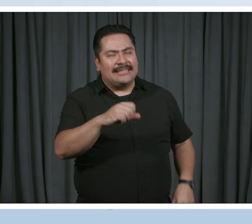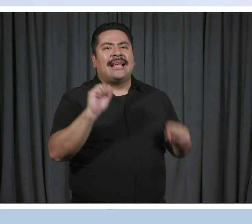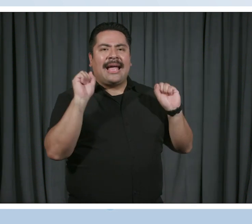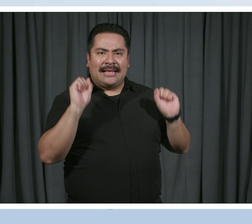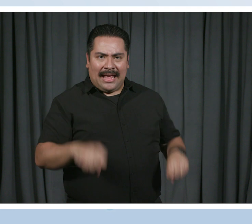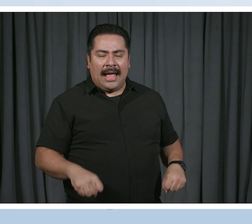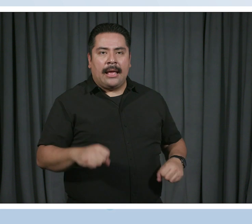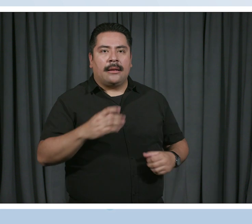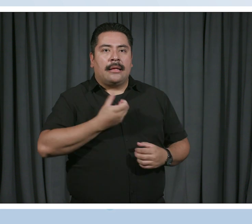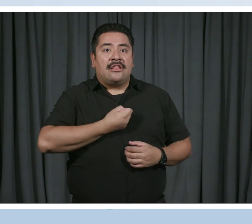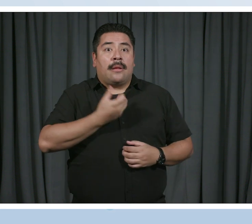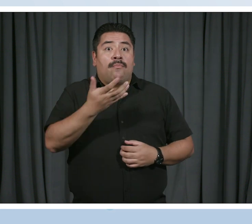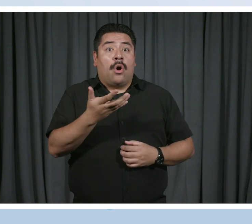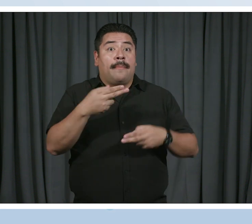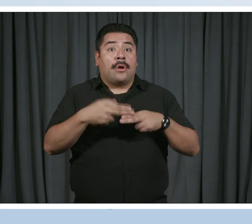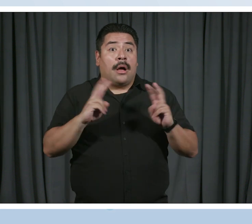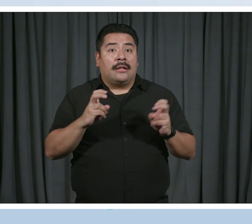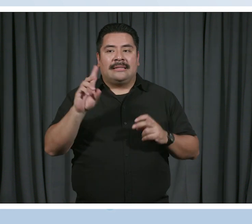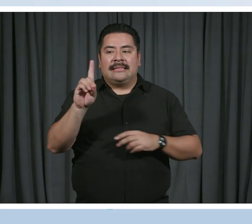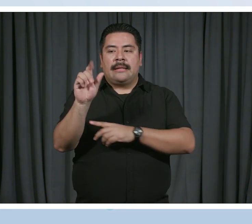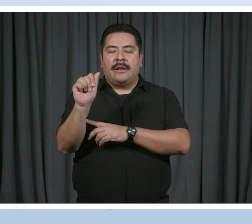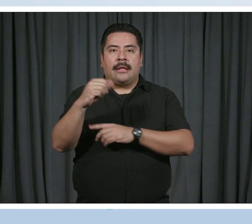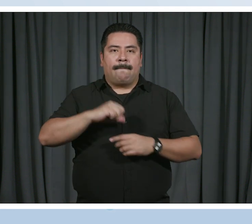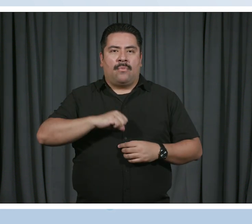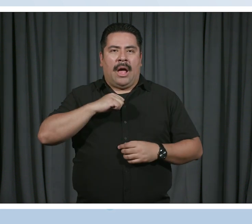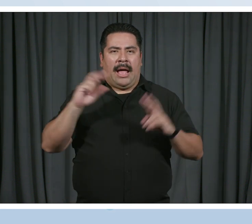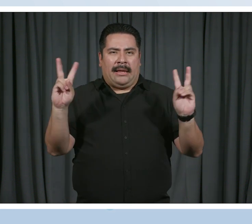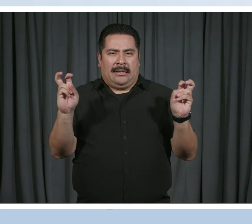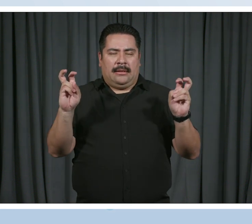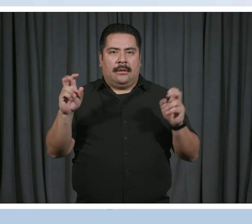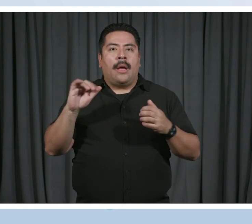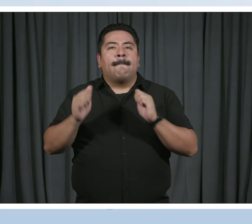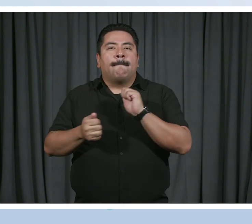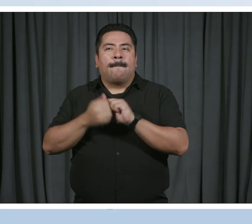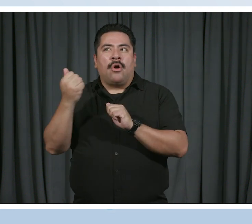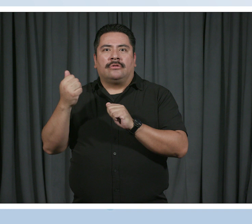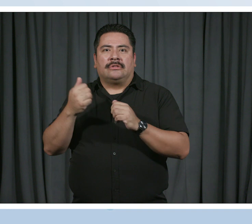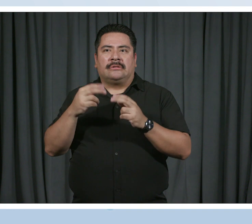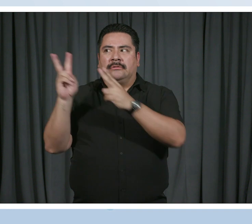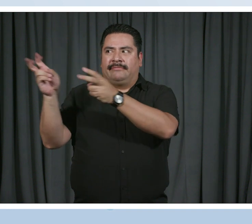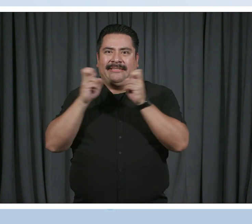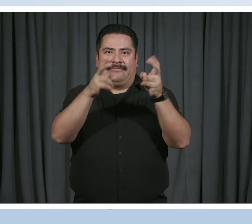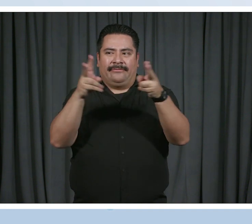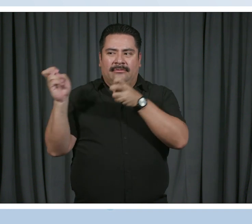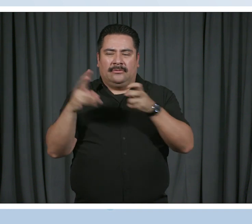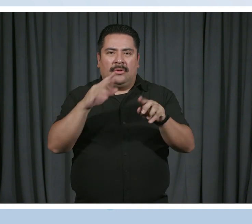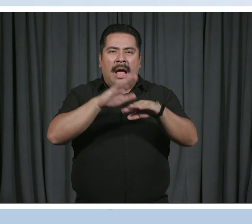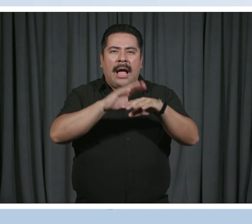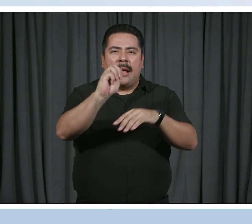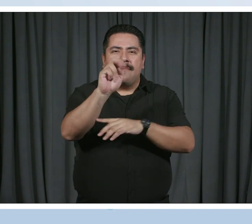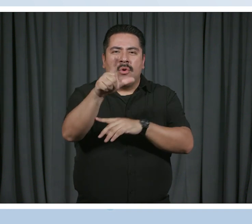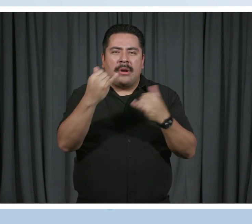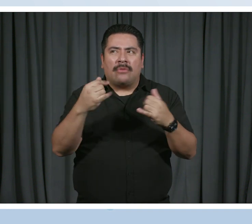do that. The poem is called Disability Pride. And this is the one where most of the excerpts are taken from. So I can